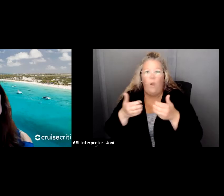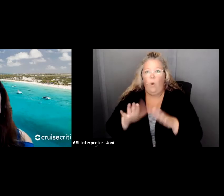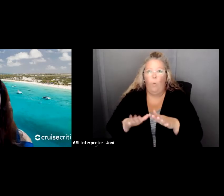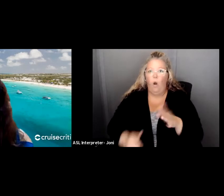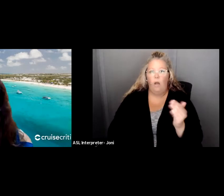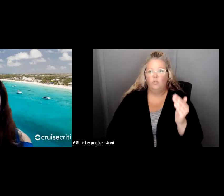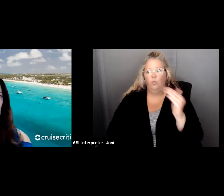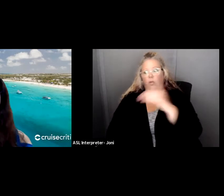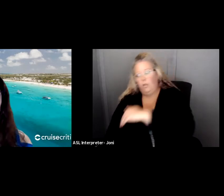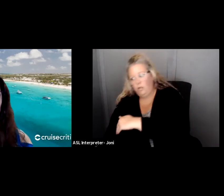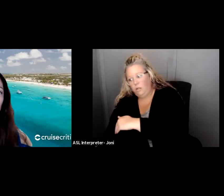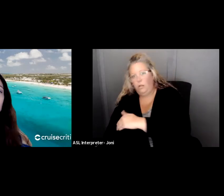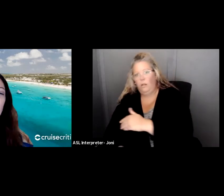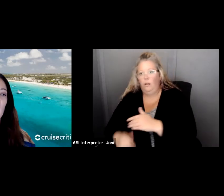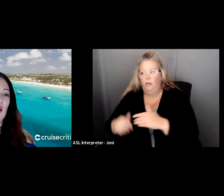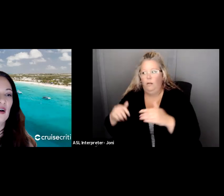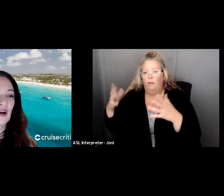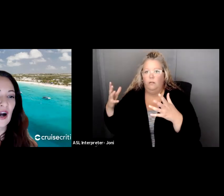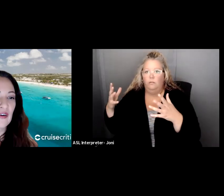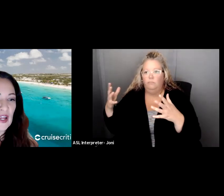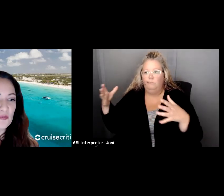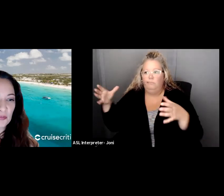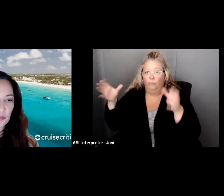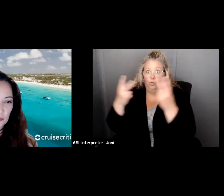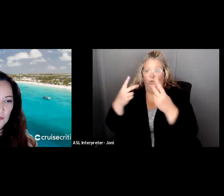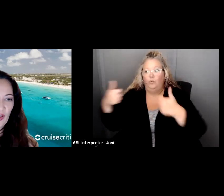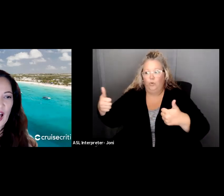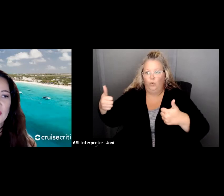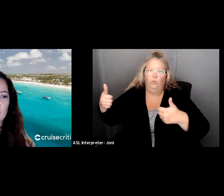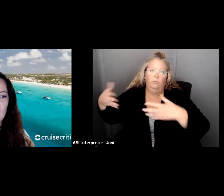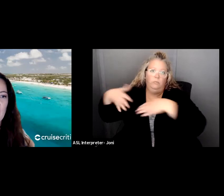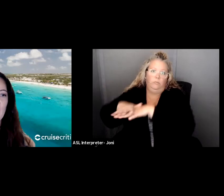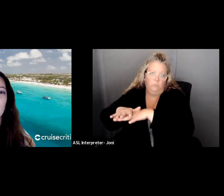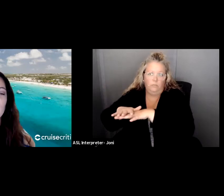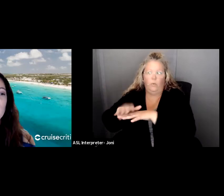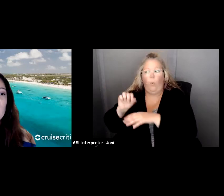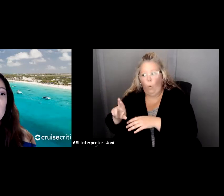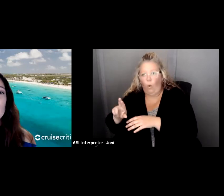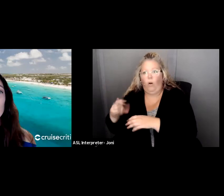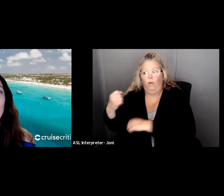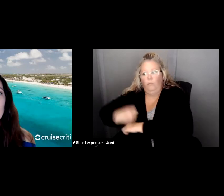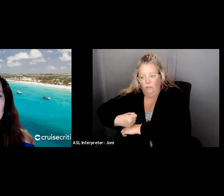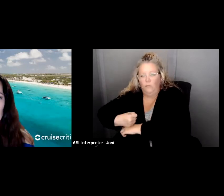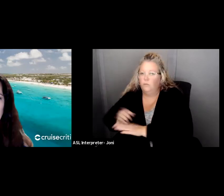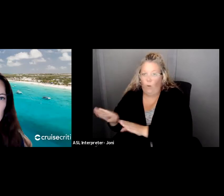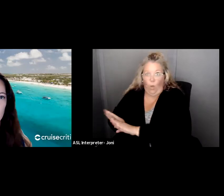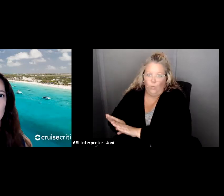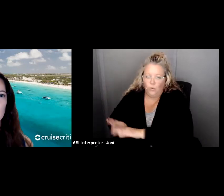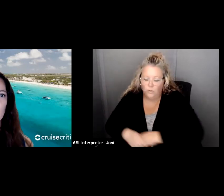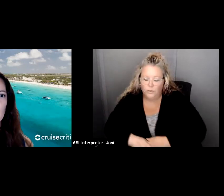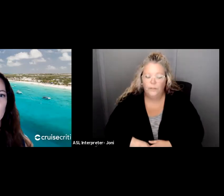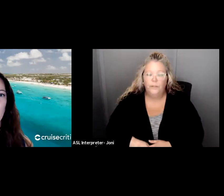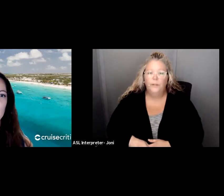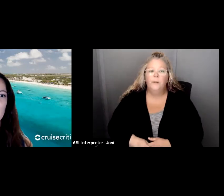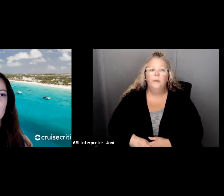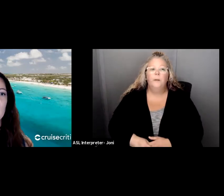doesn't apply to your center. All right. Having said that, let's get into what is the strategic